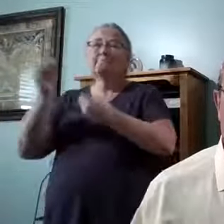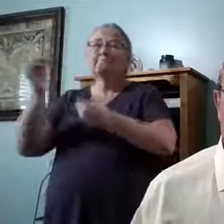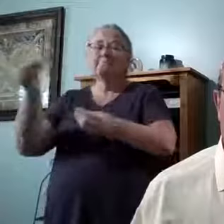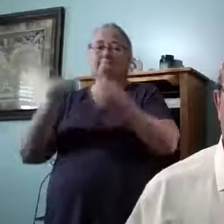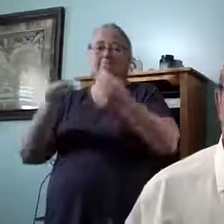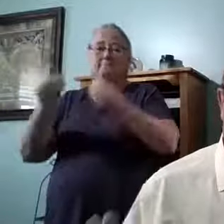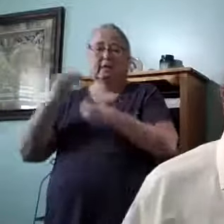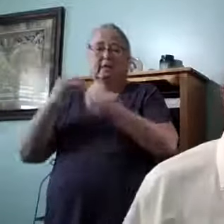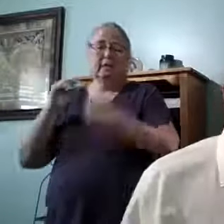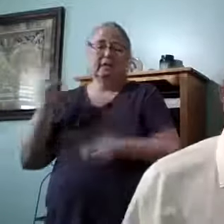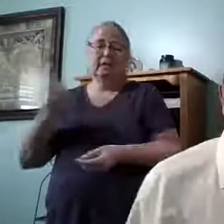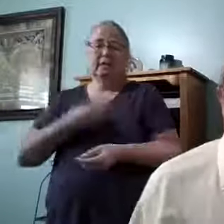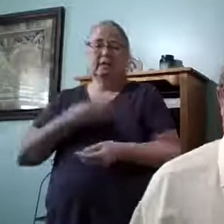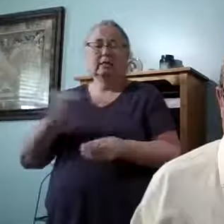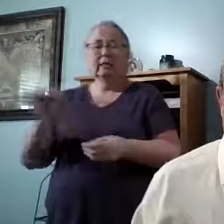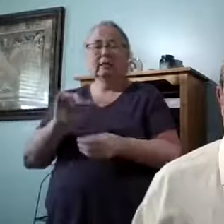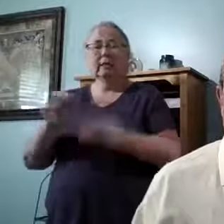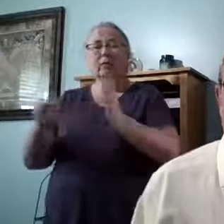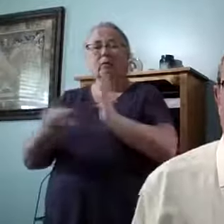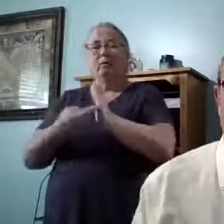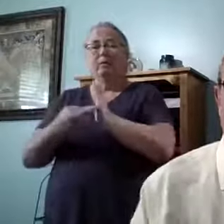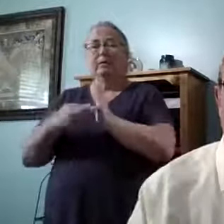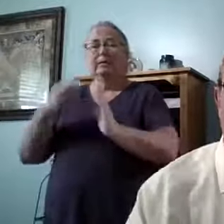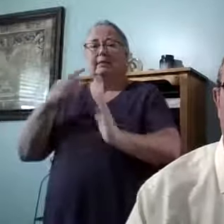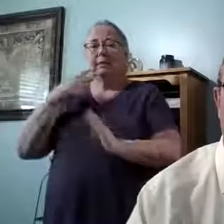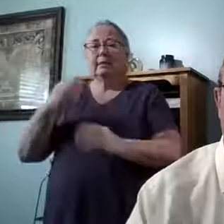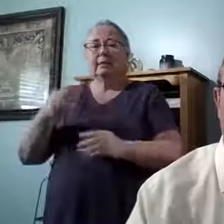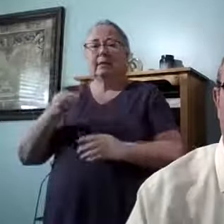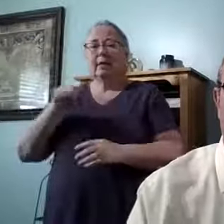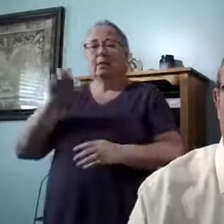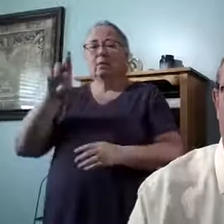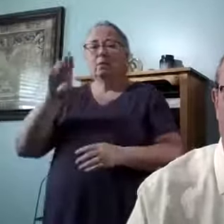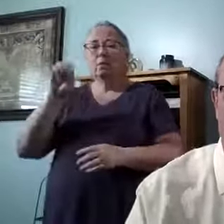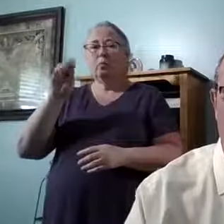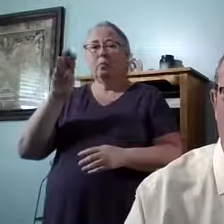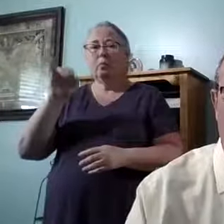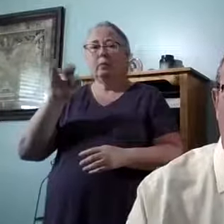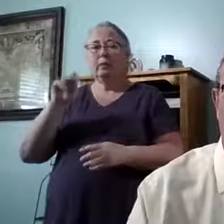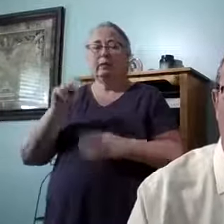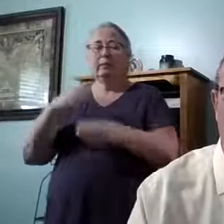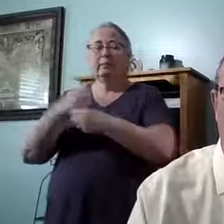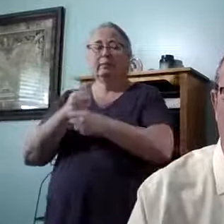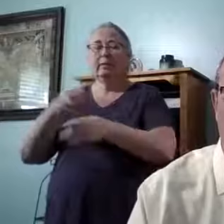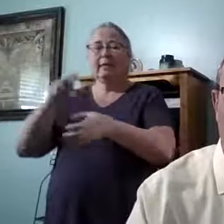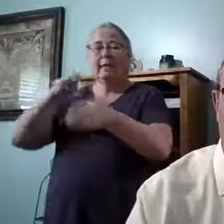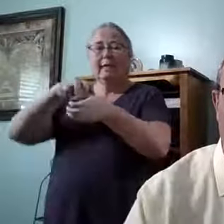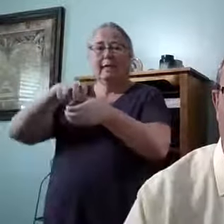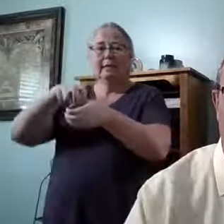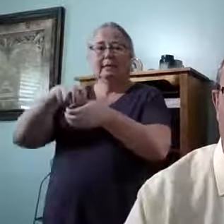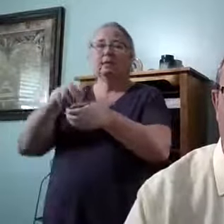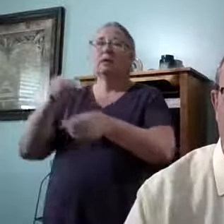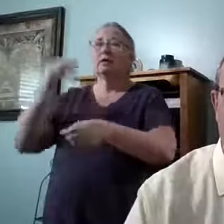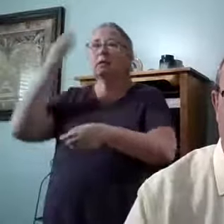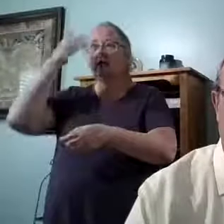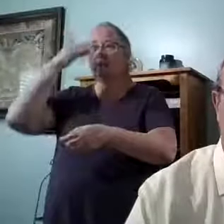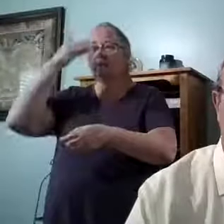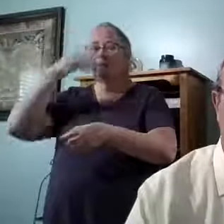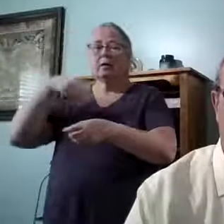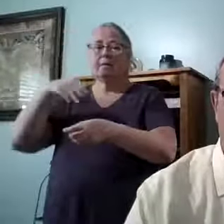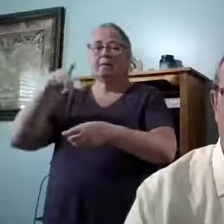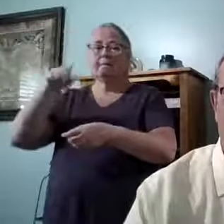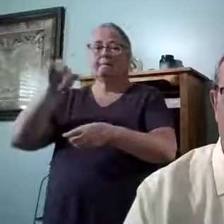it's, it's like that reference I made the other day about the robin that's made the nest on our front porch above that wreath.